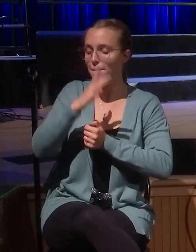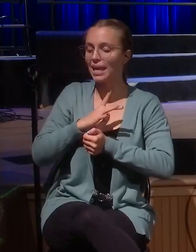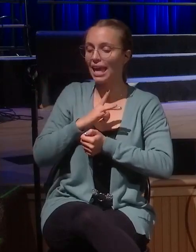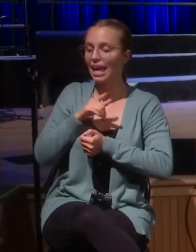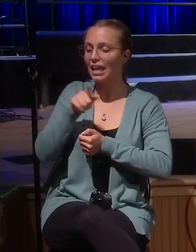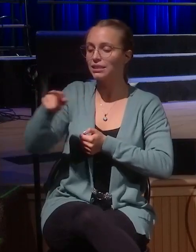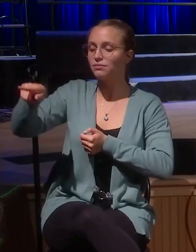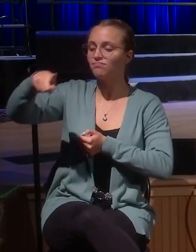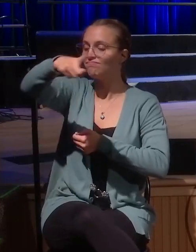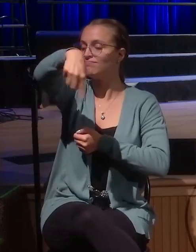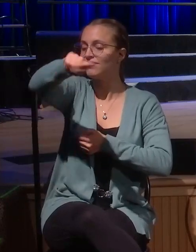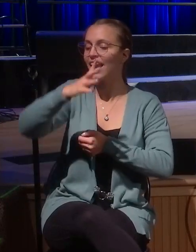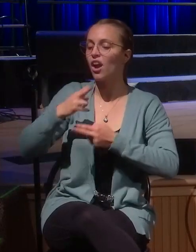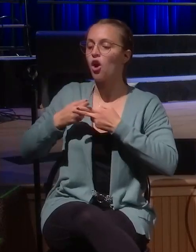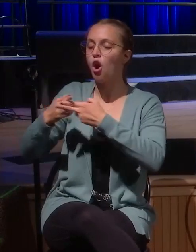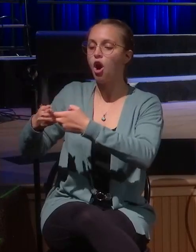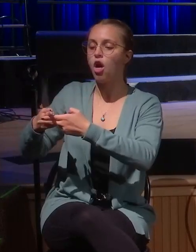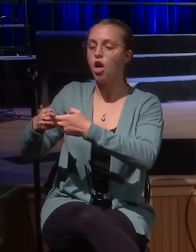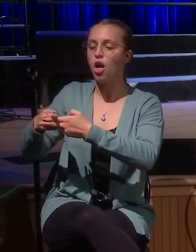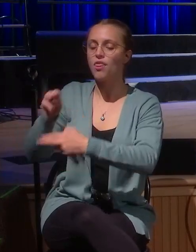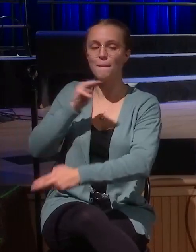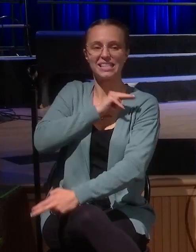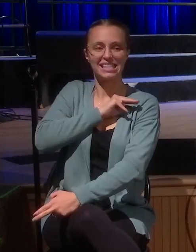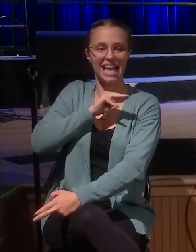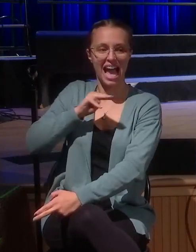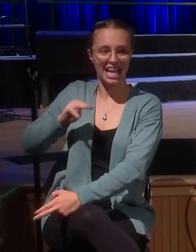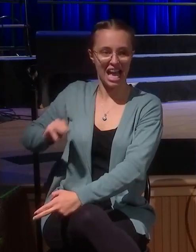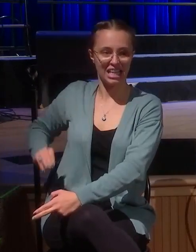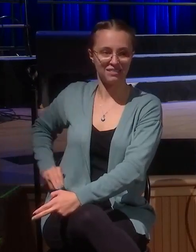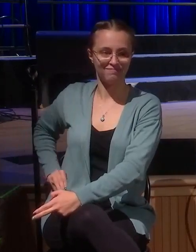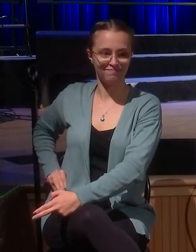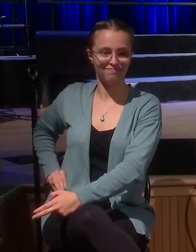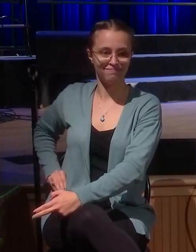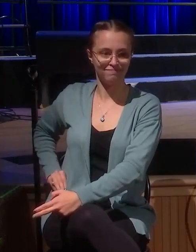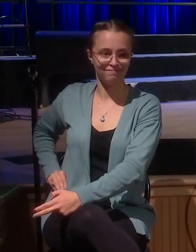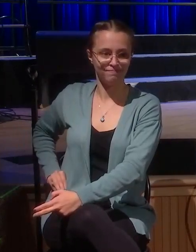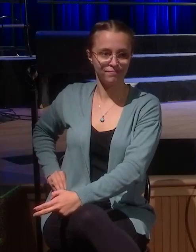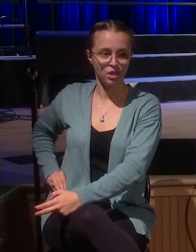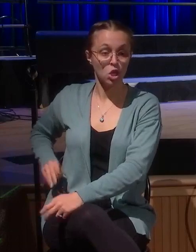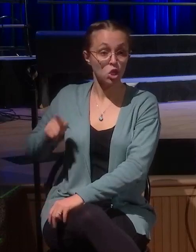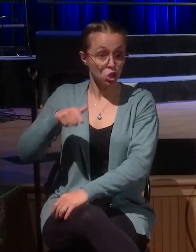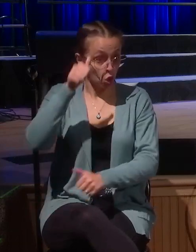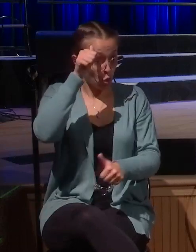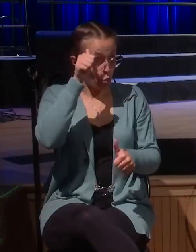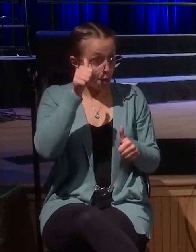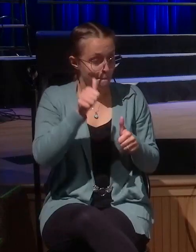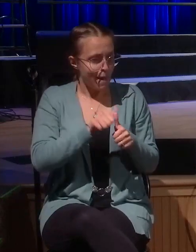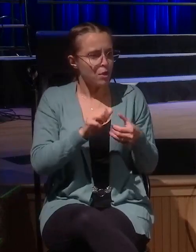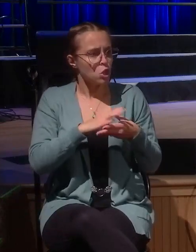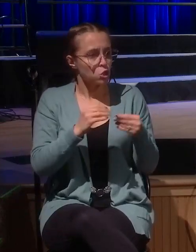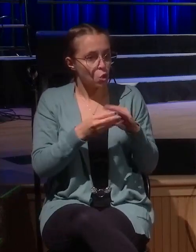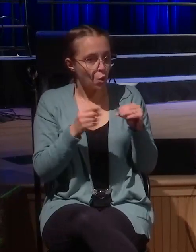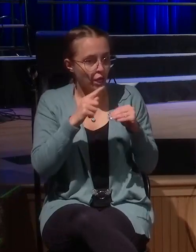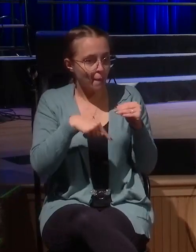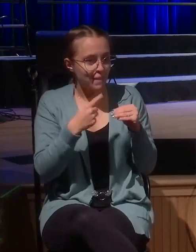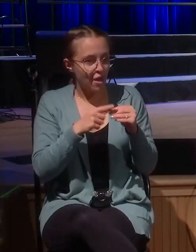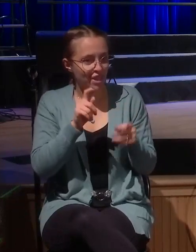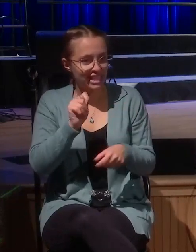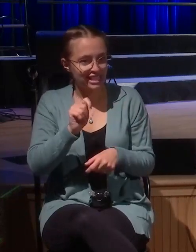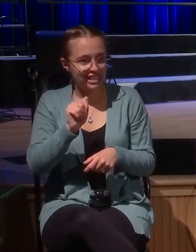Do you remember all those things we talked about in 18? The parable of the tax collector, the little children that came up to him,